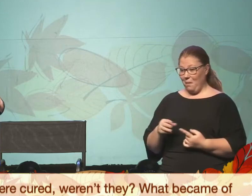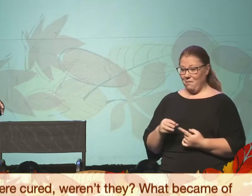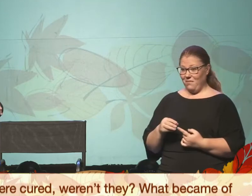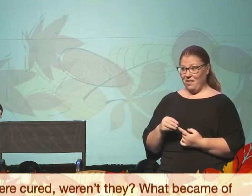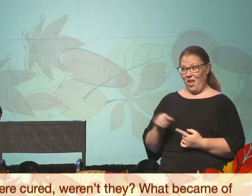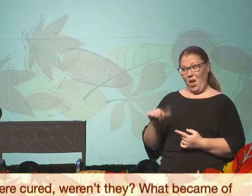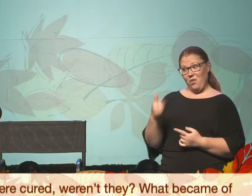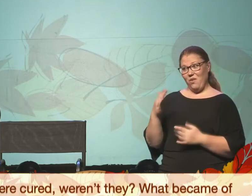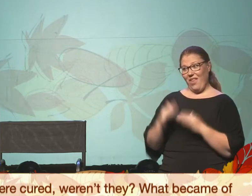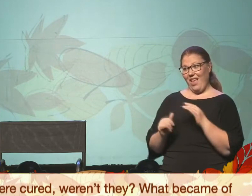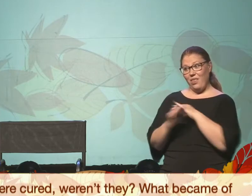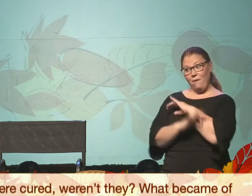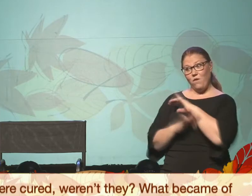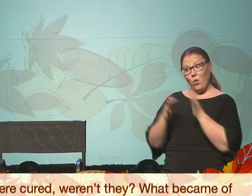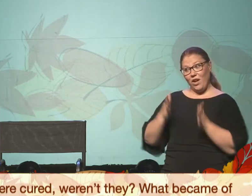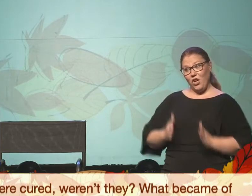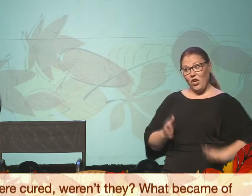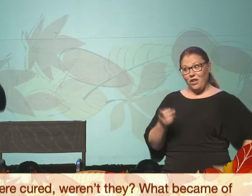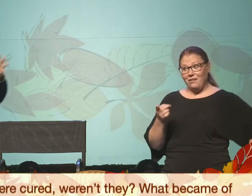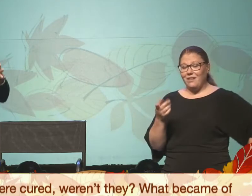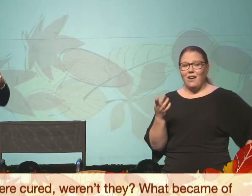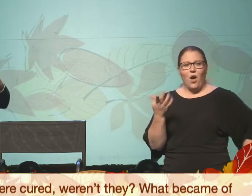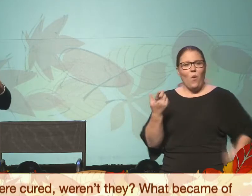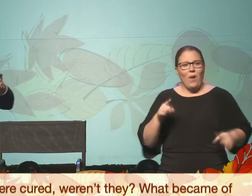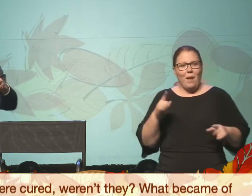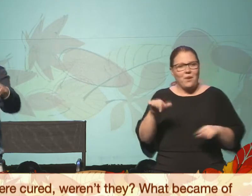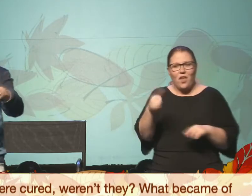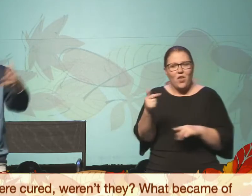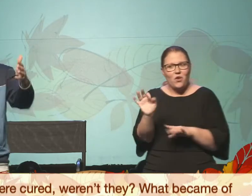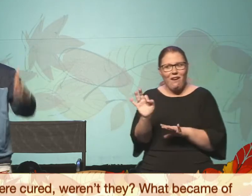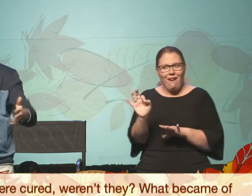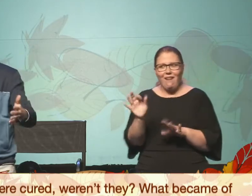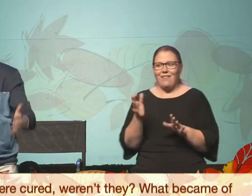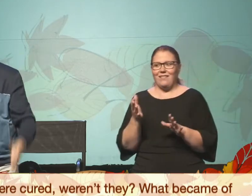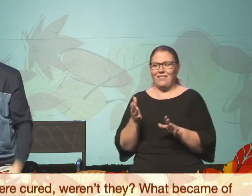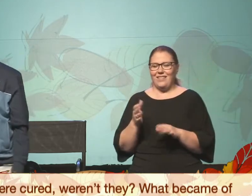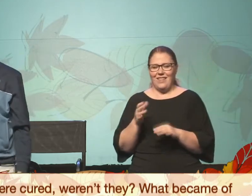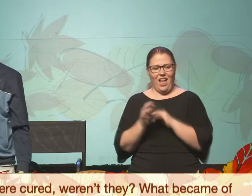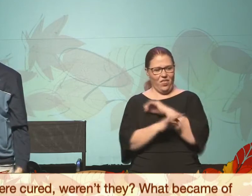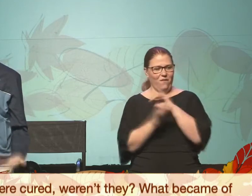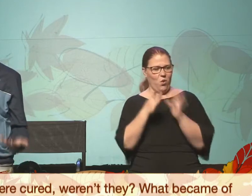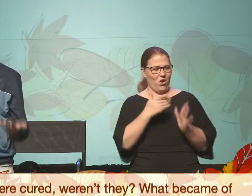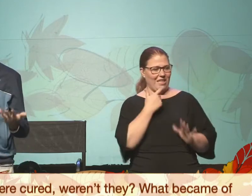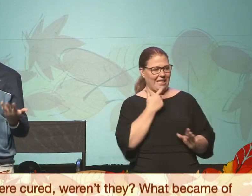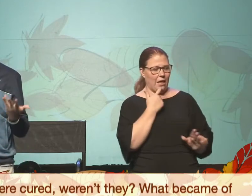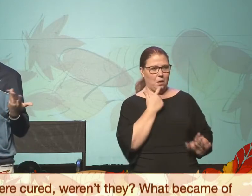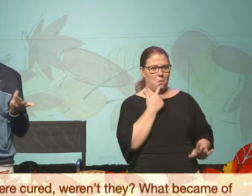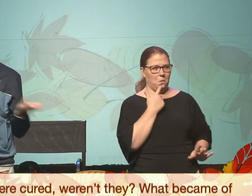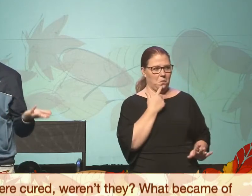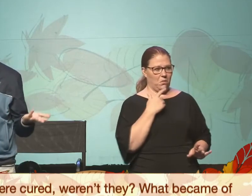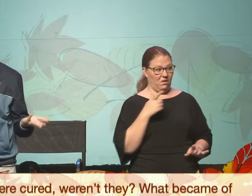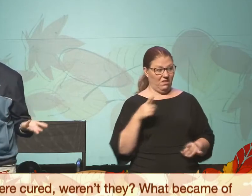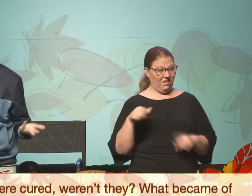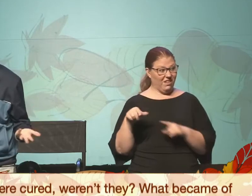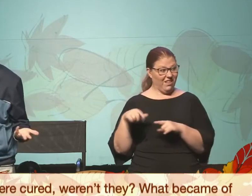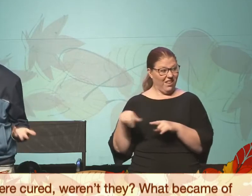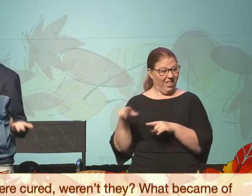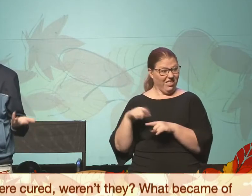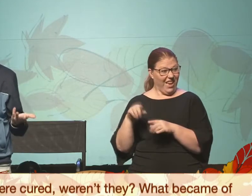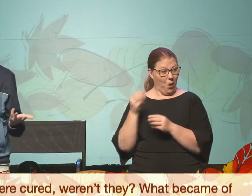foreigner? Well, what happened to the other nine? The foreigner's like, well, they obeyed you.